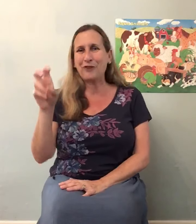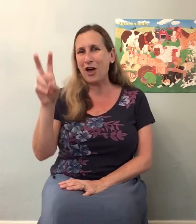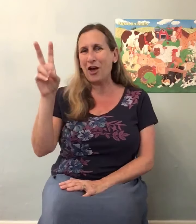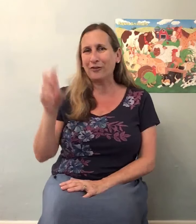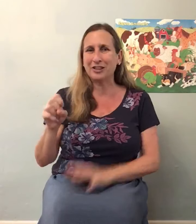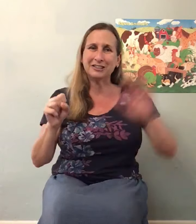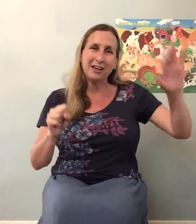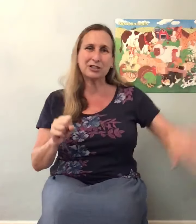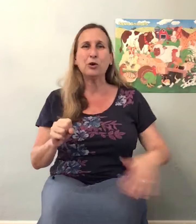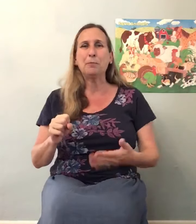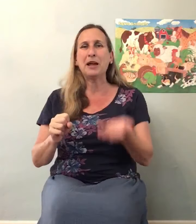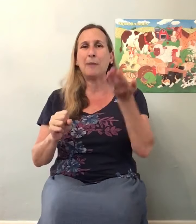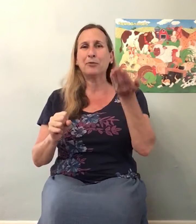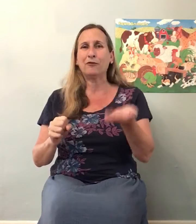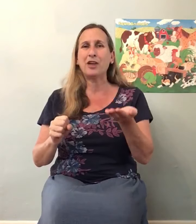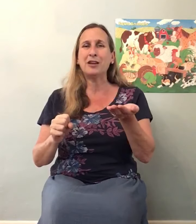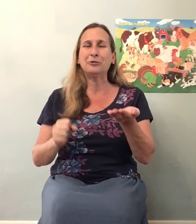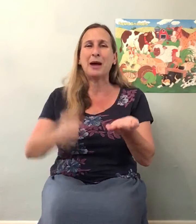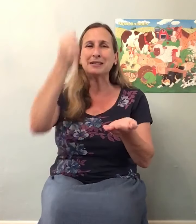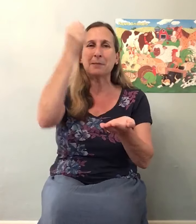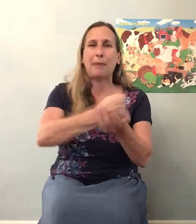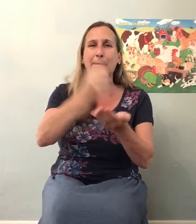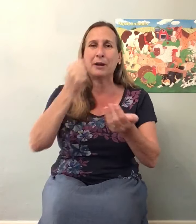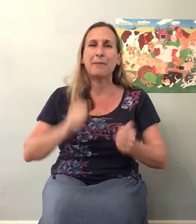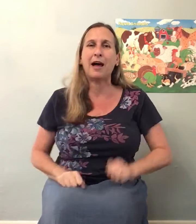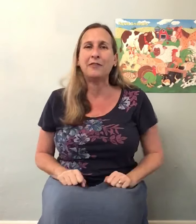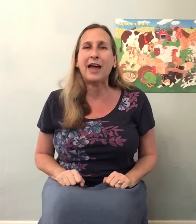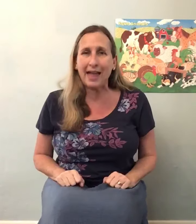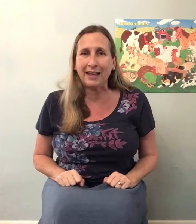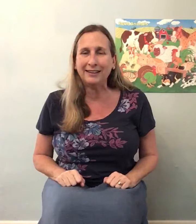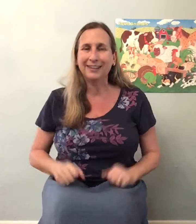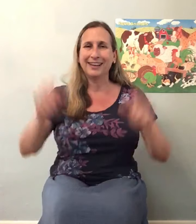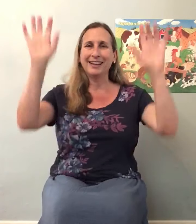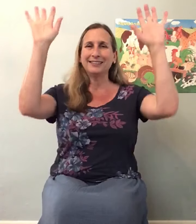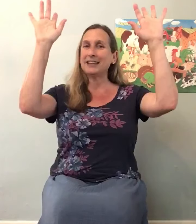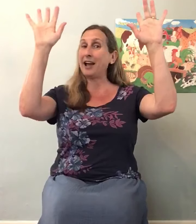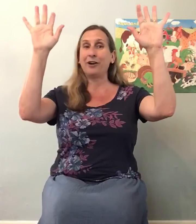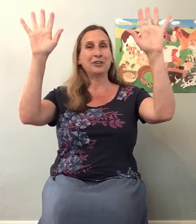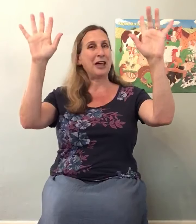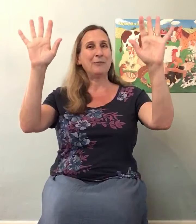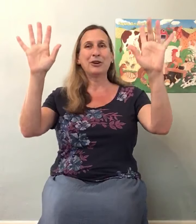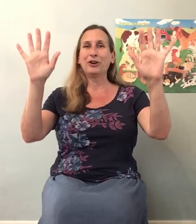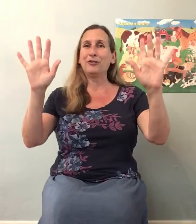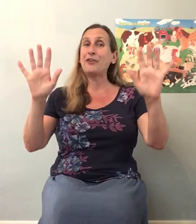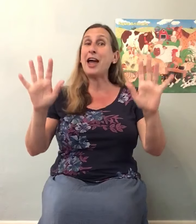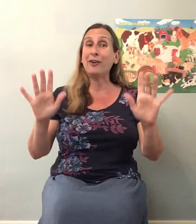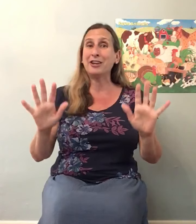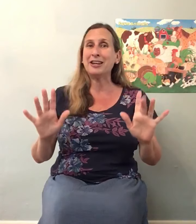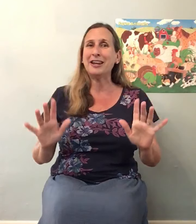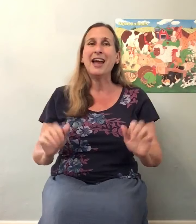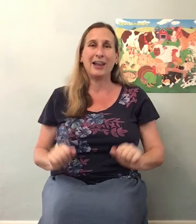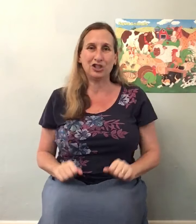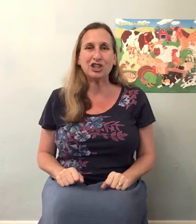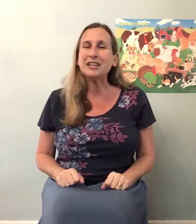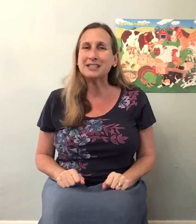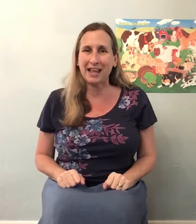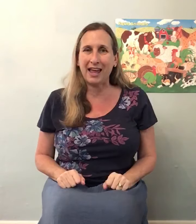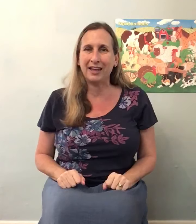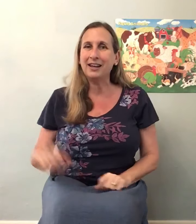forest, scooping up the field mice and bopping them on the head. Down came the good fairy and she said,